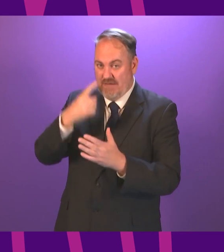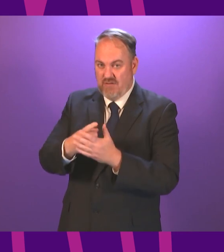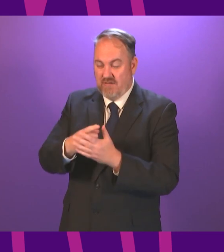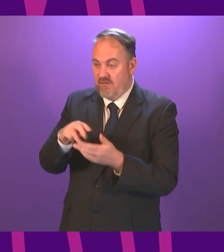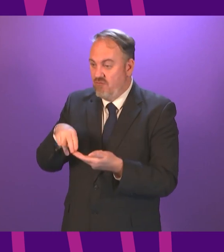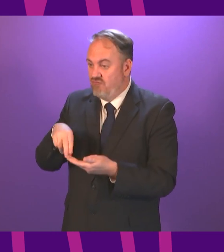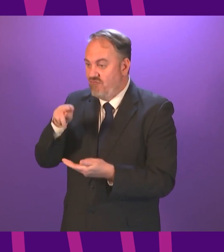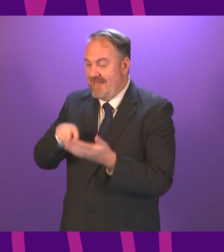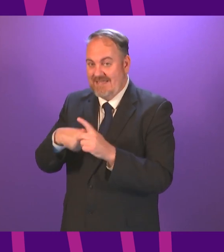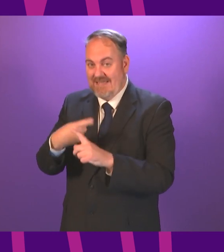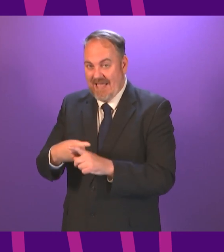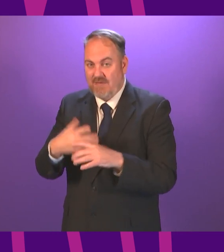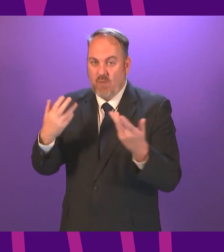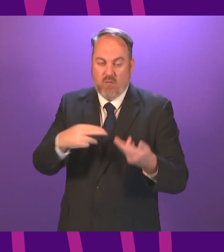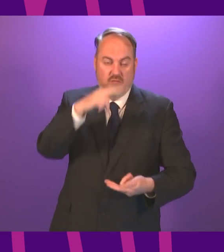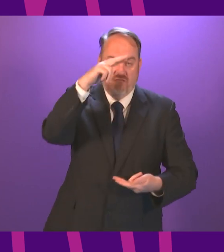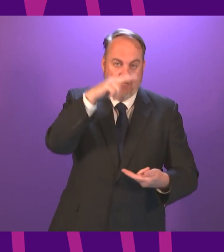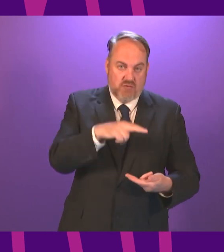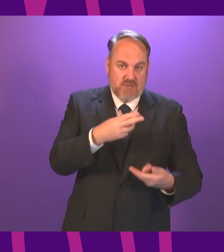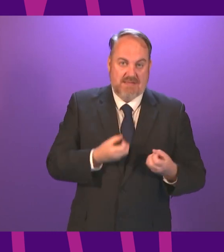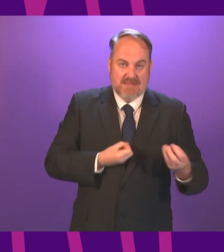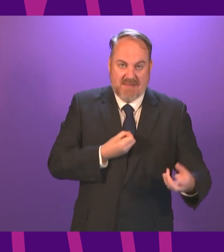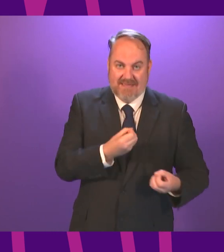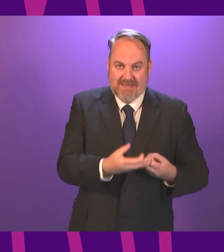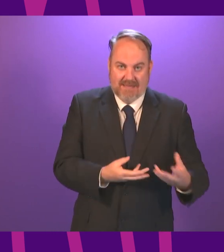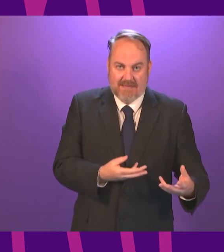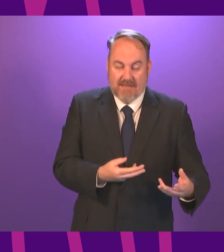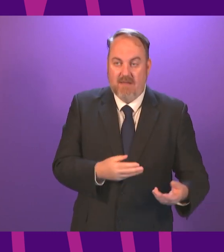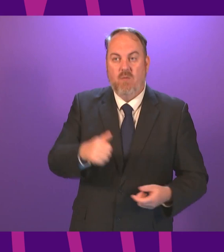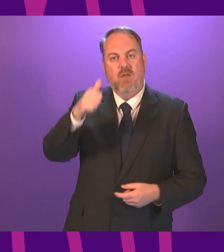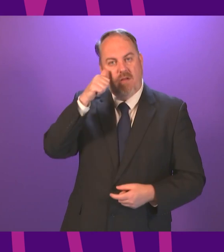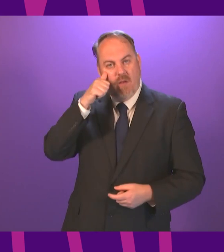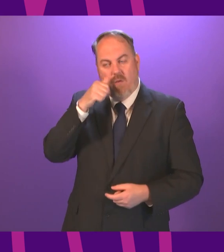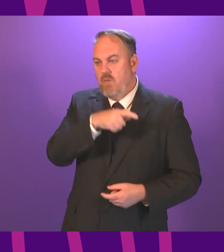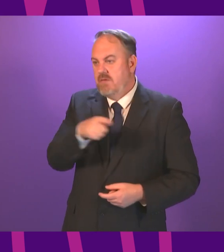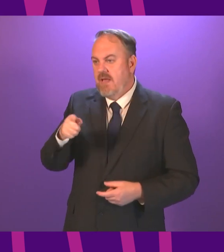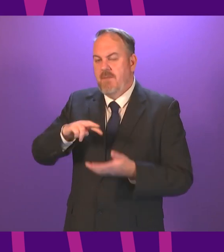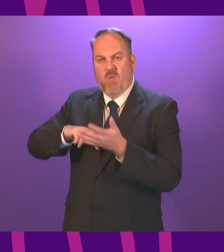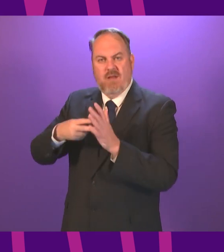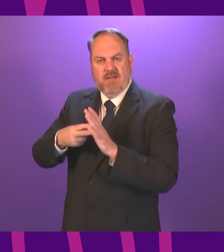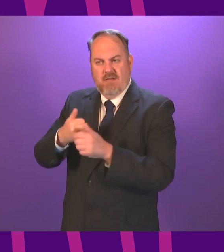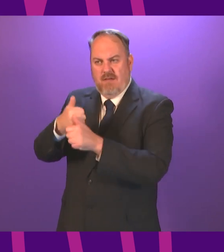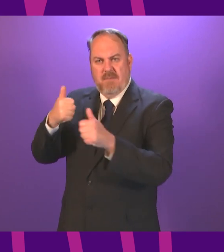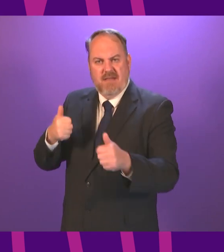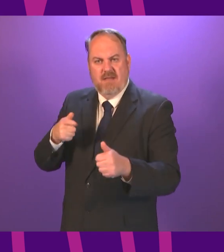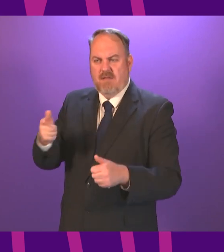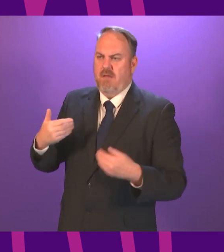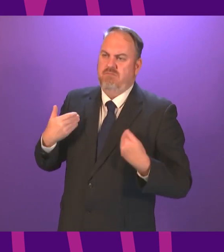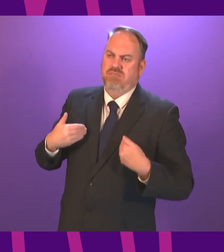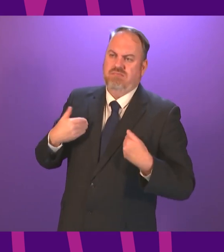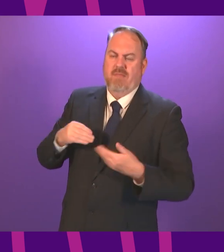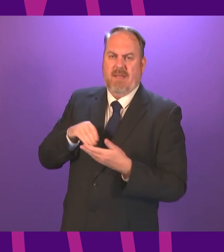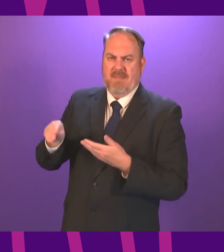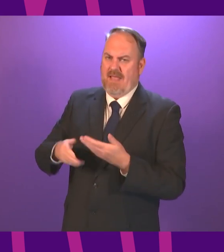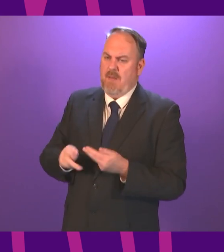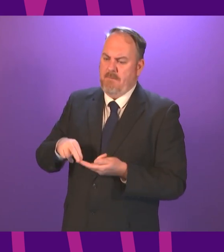taxes or do we reduce spending many organisations and individuals have done very well through COVID and they could afford to pay more tax